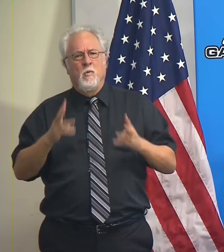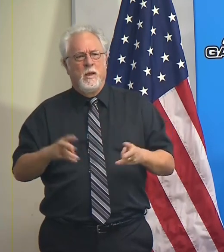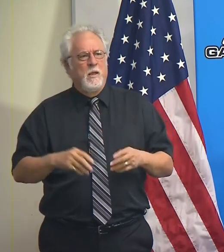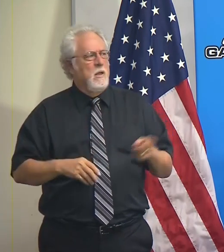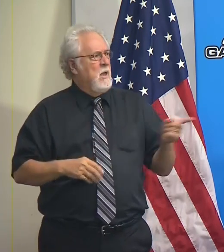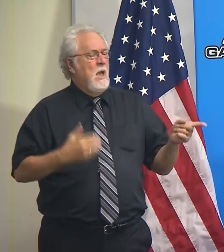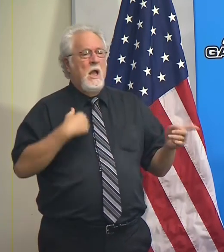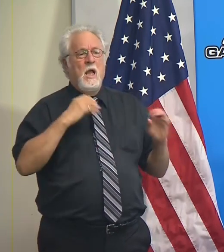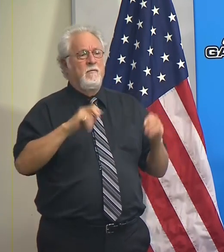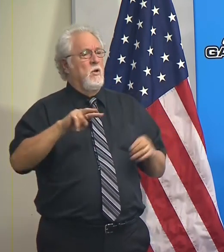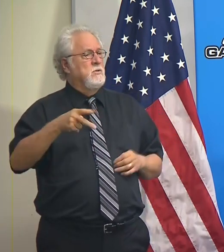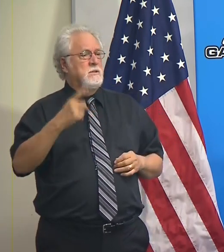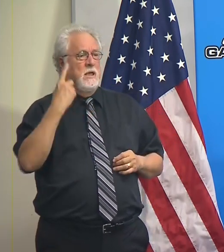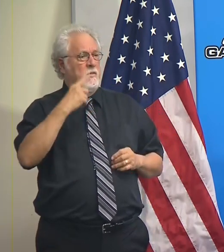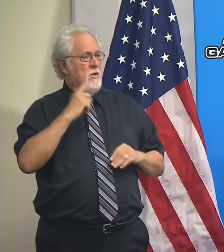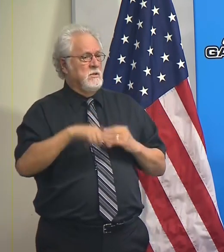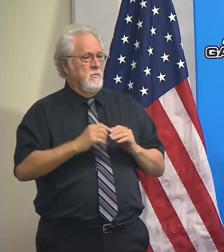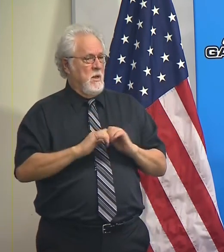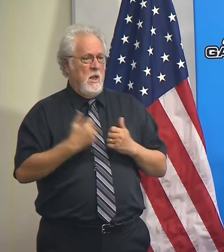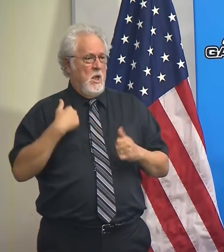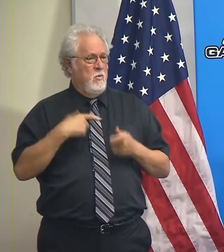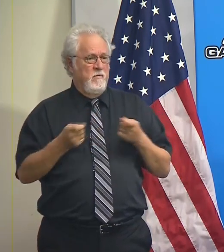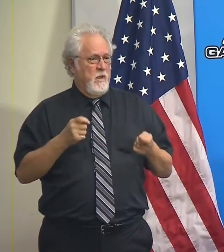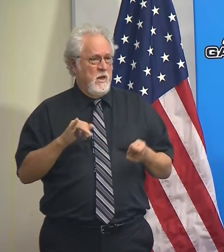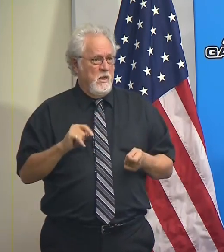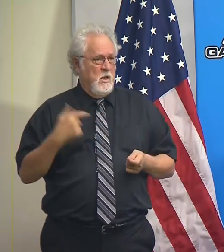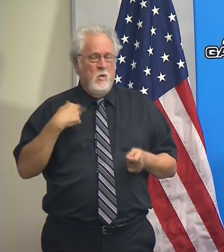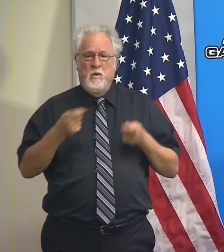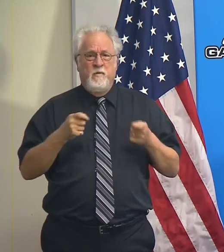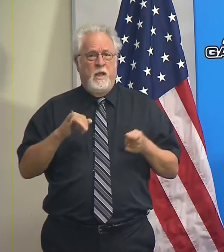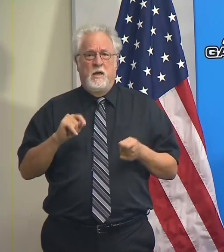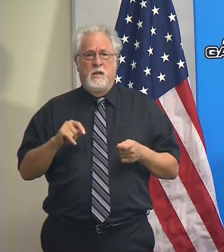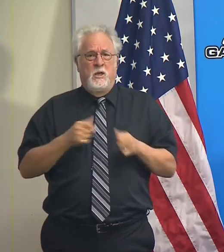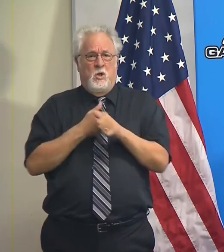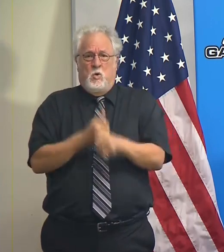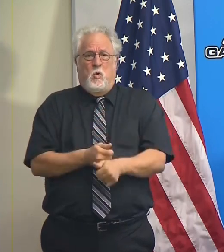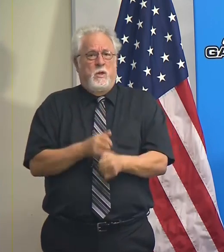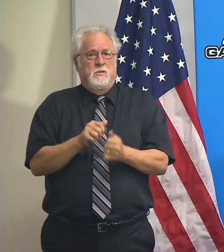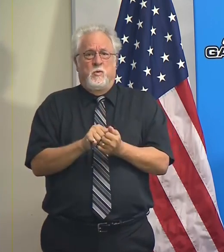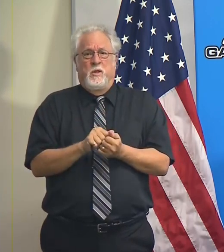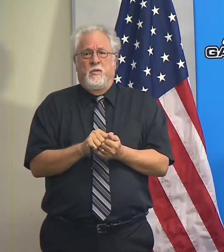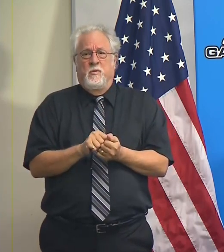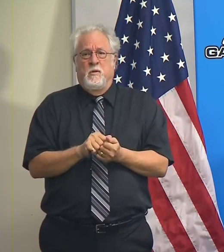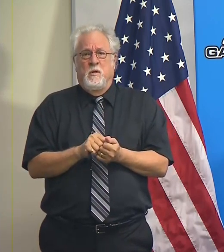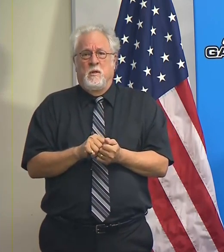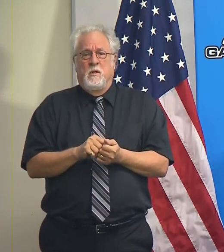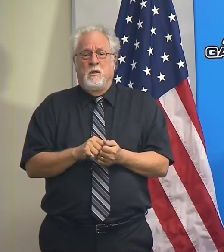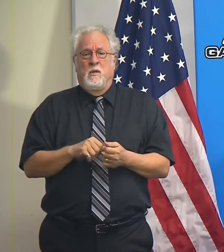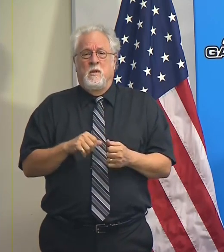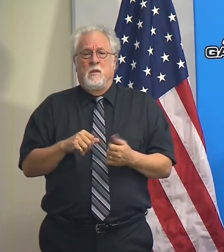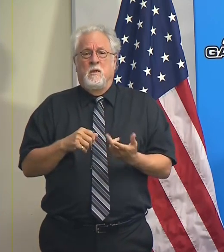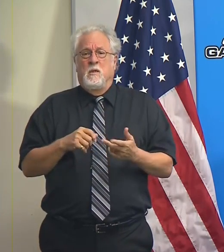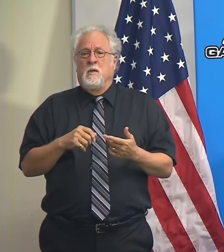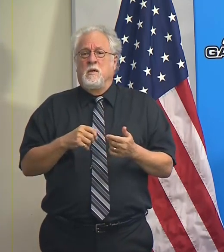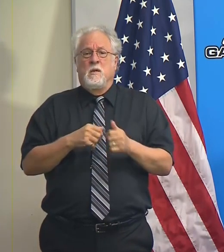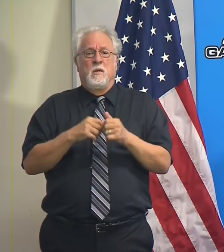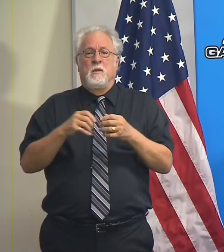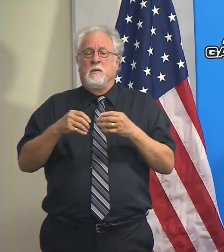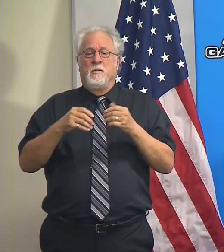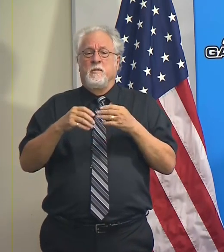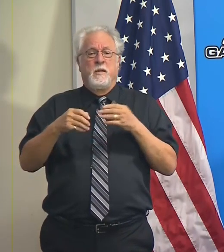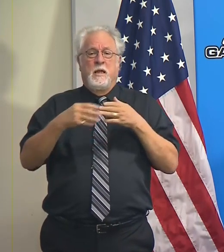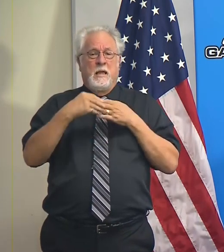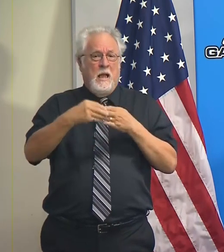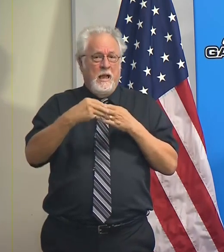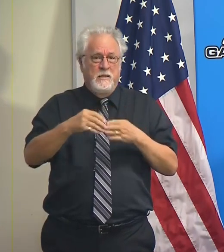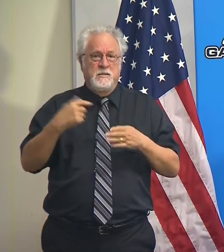I don't have any second thoughts about the way we've handled it because we've handled it in accordance with the science, the recommendations that